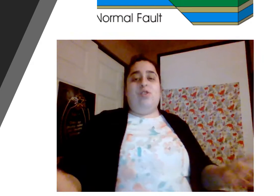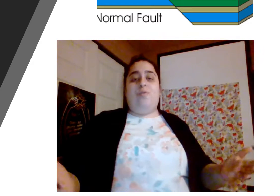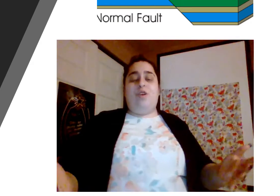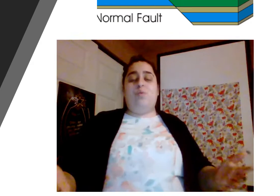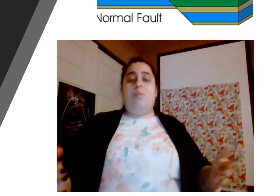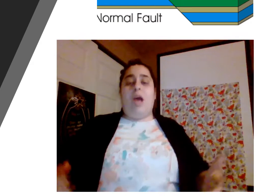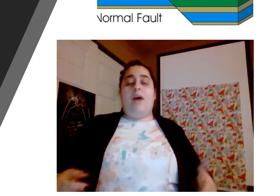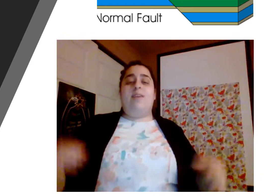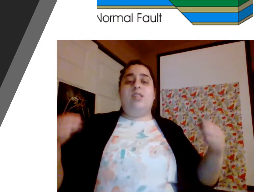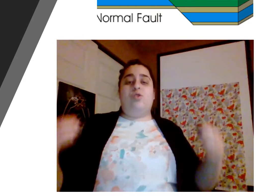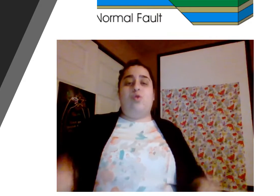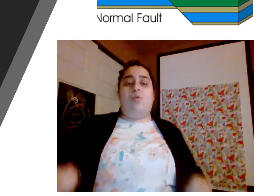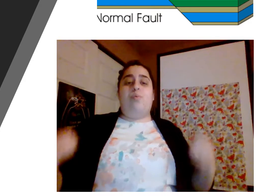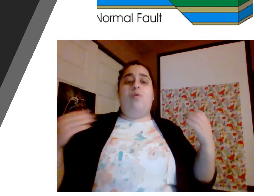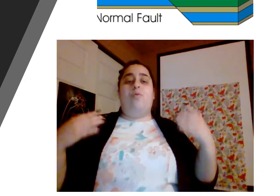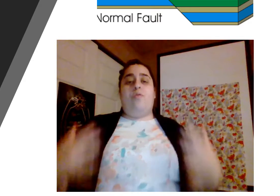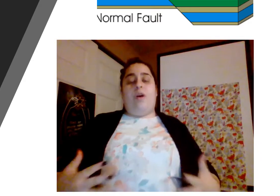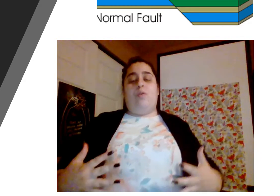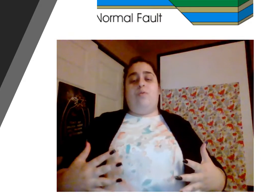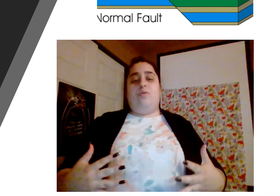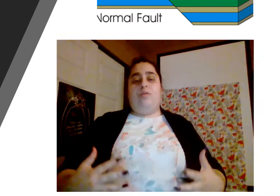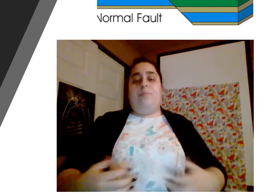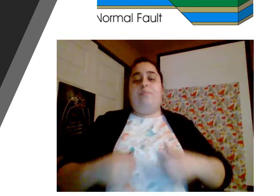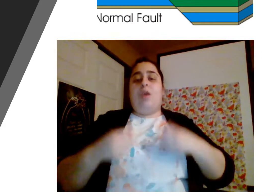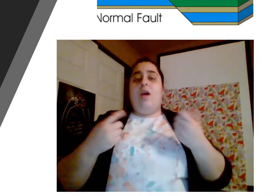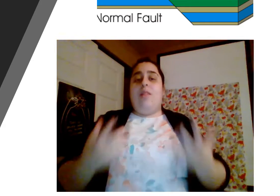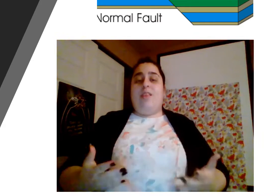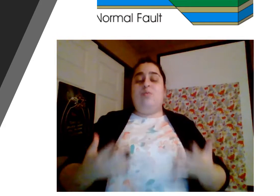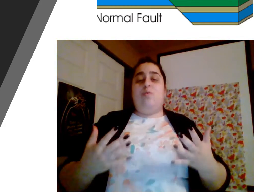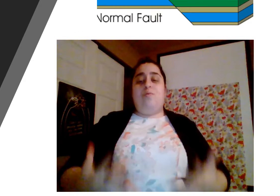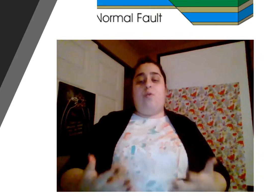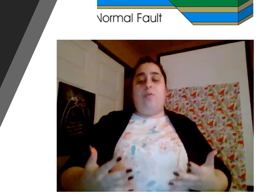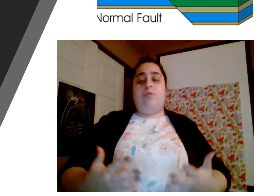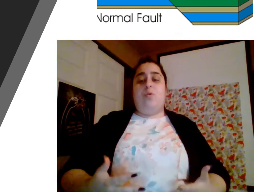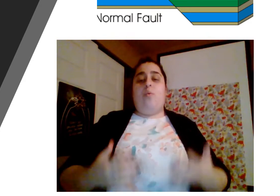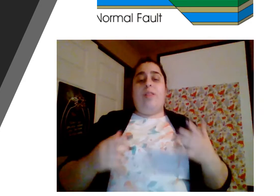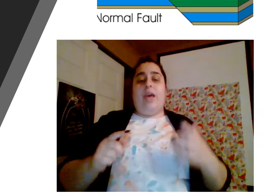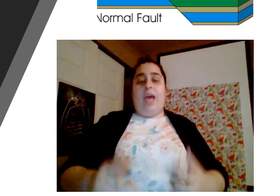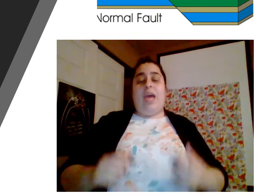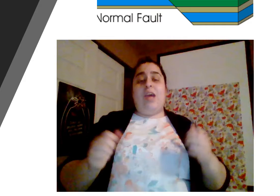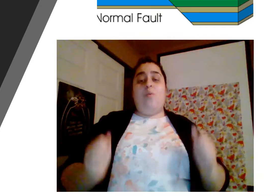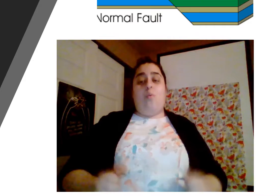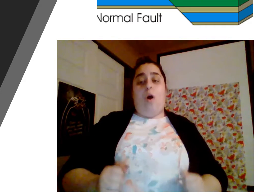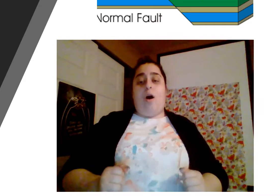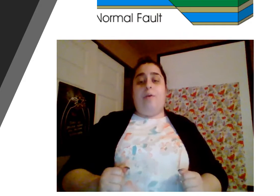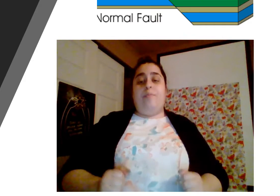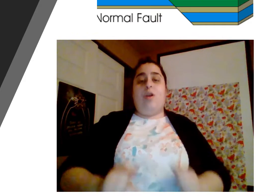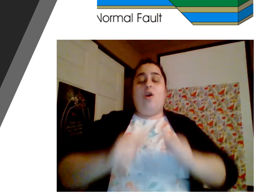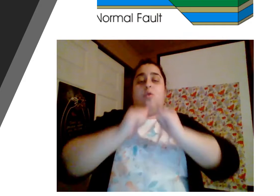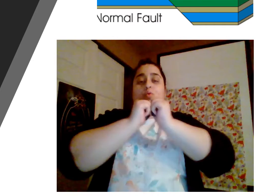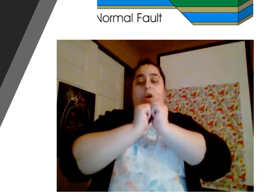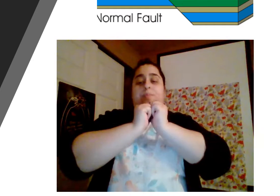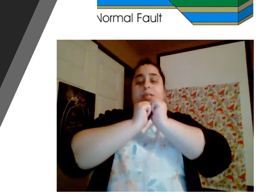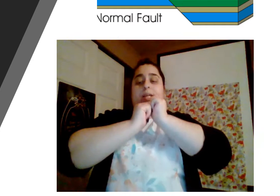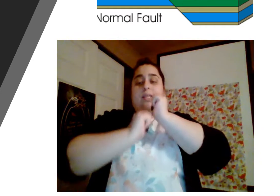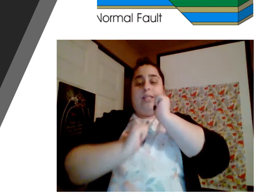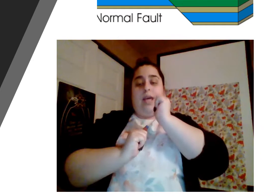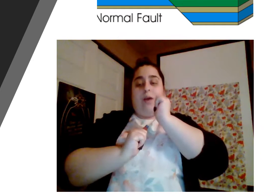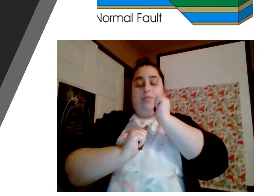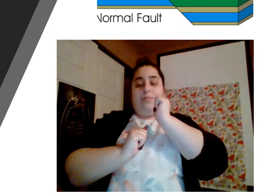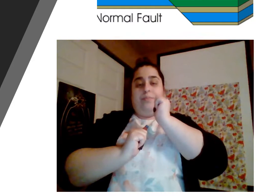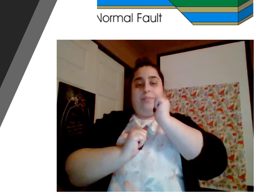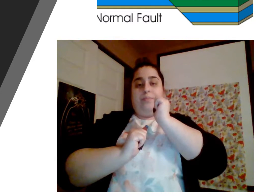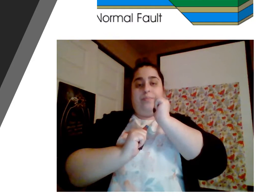So the first one we have is normal fault. This one forms when the hanging wall drops